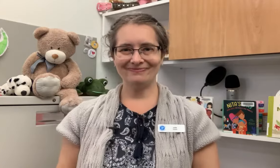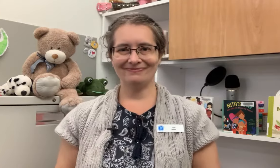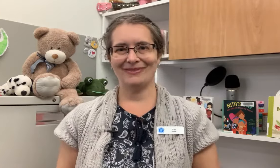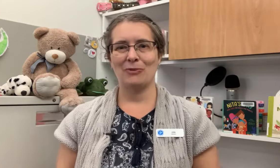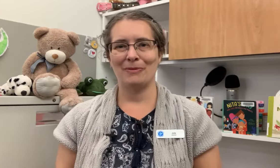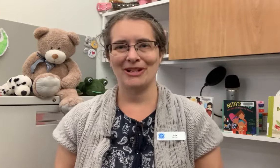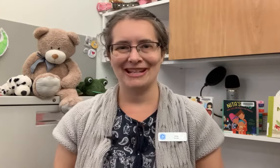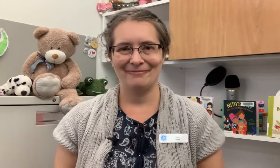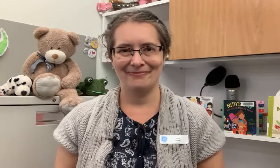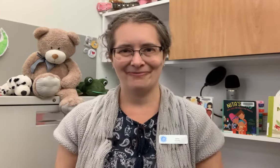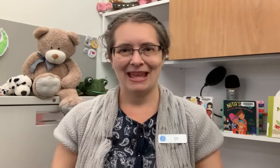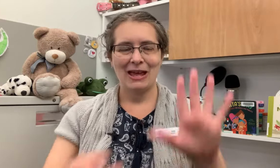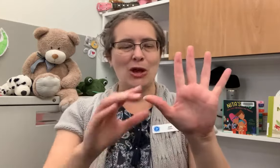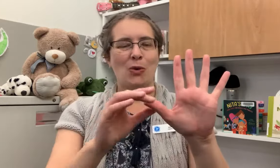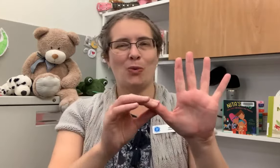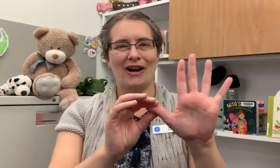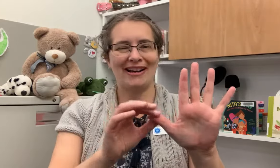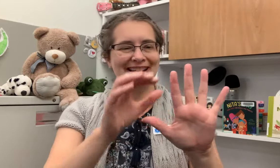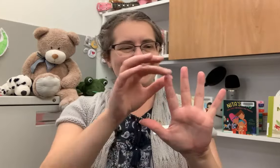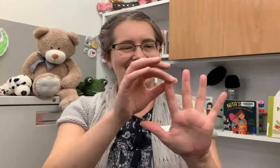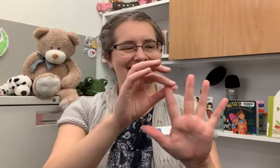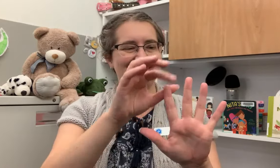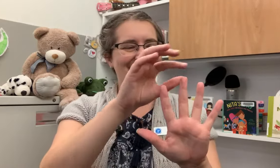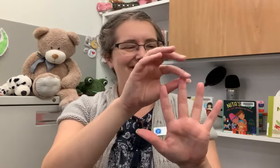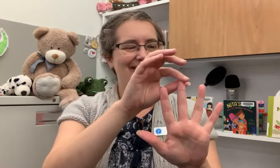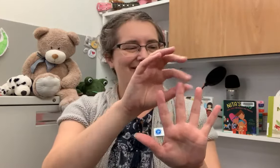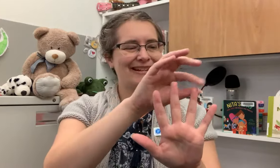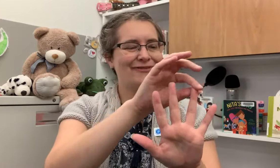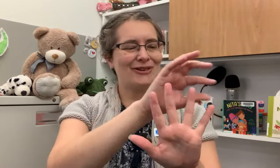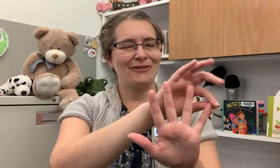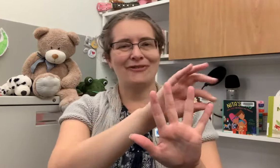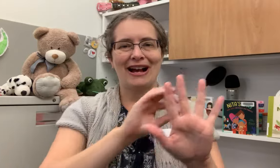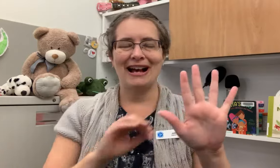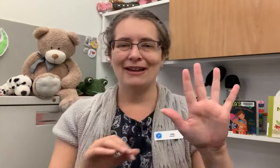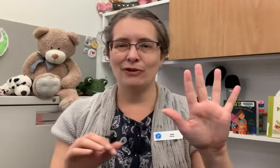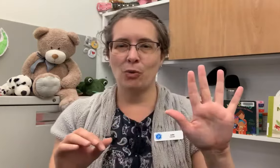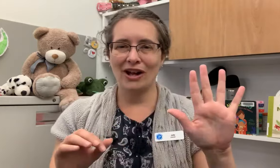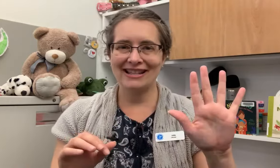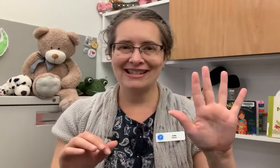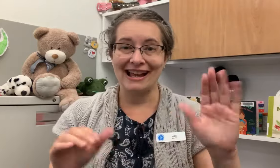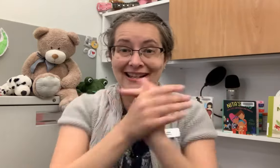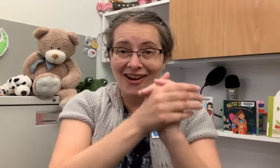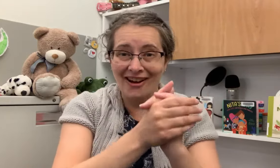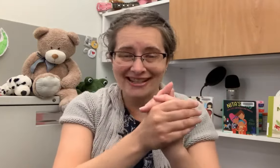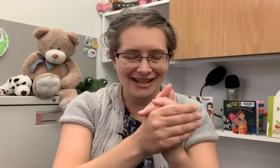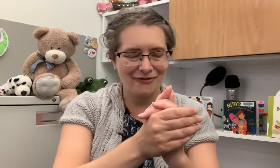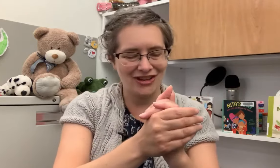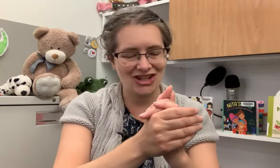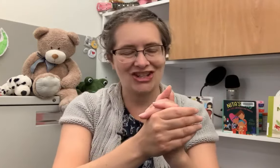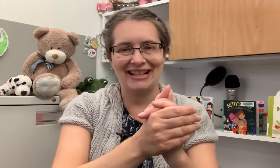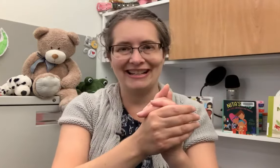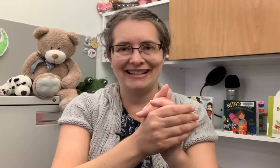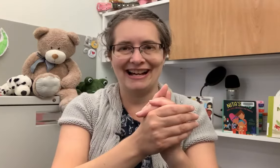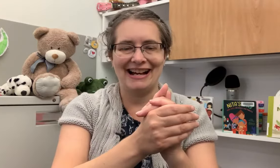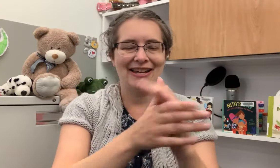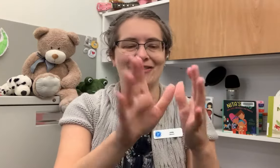One more time. One, two, three, four, five, Once I Caught a Fish Alive,